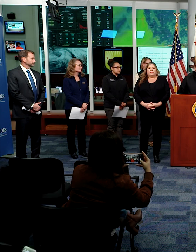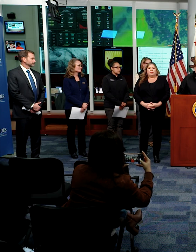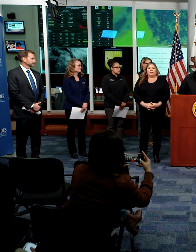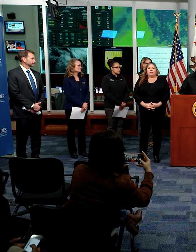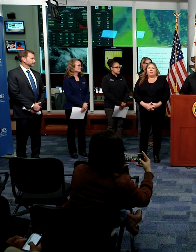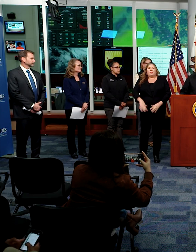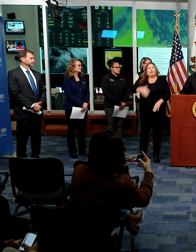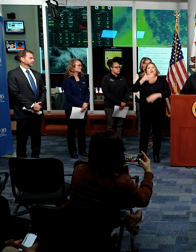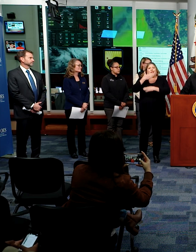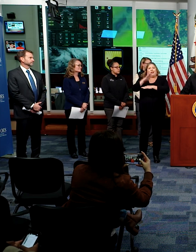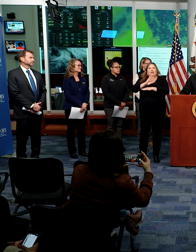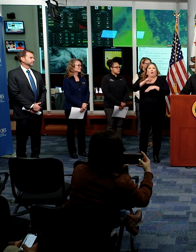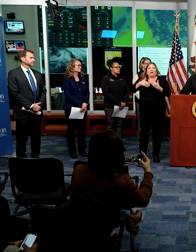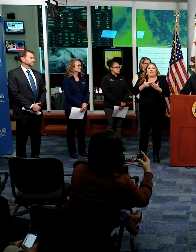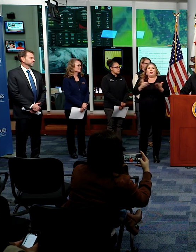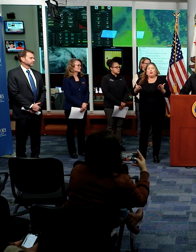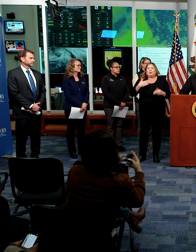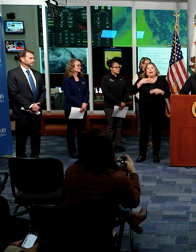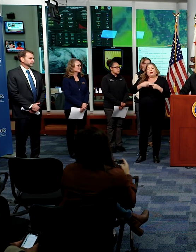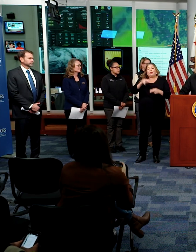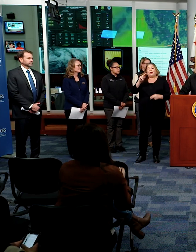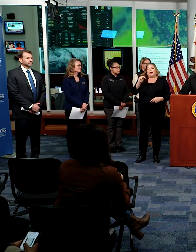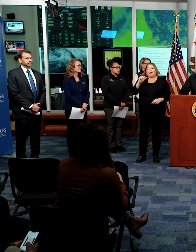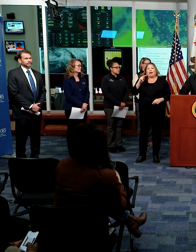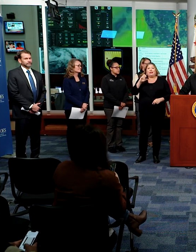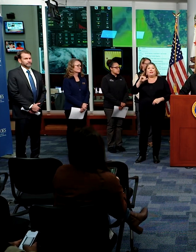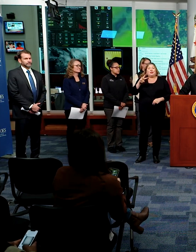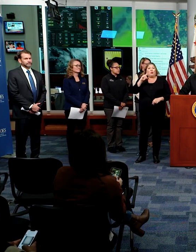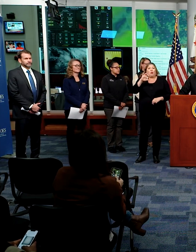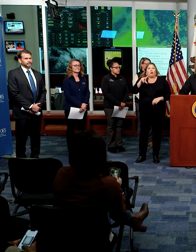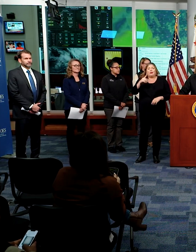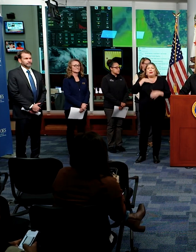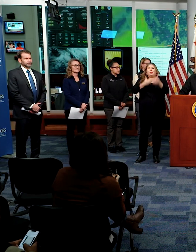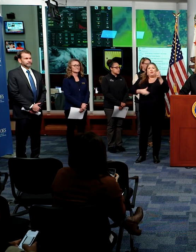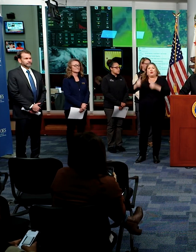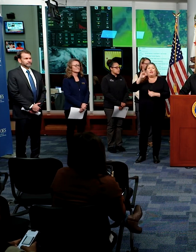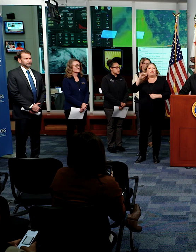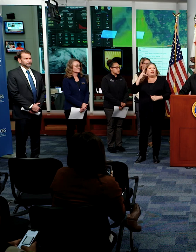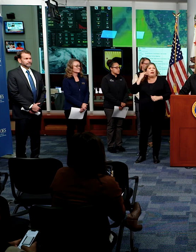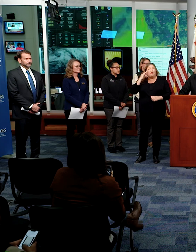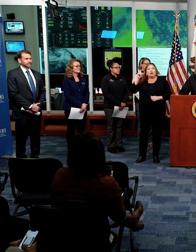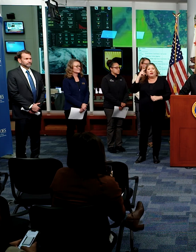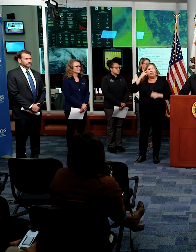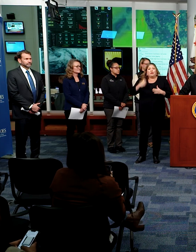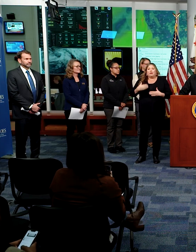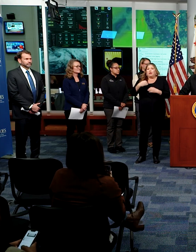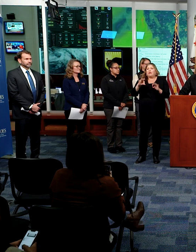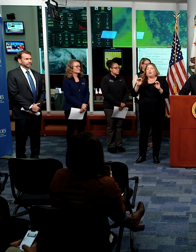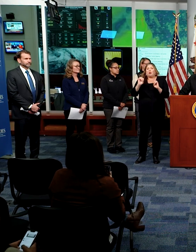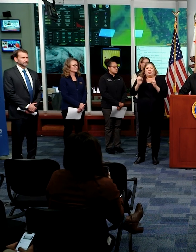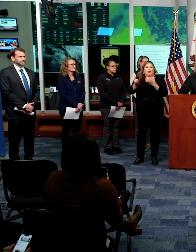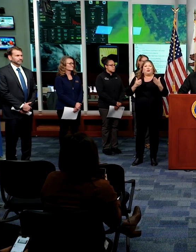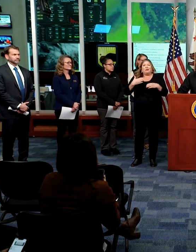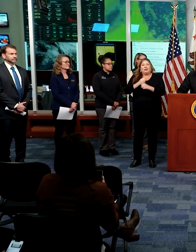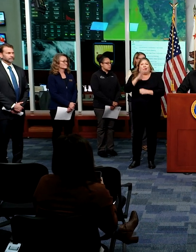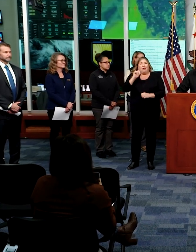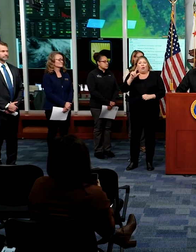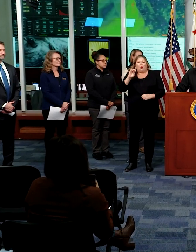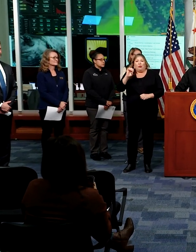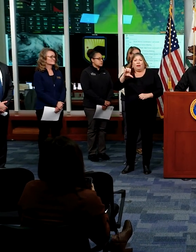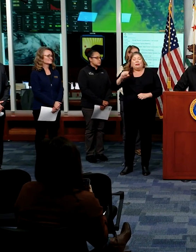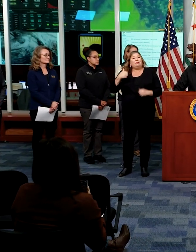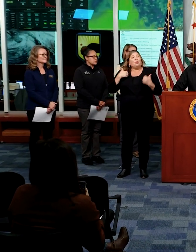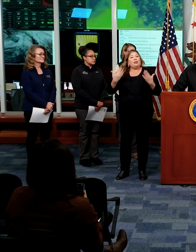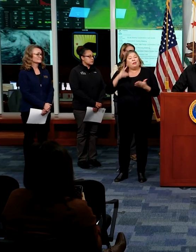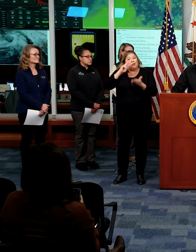Nancy afternoon, everyone. I'm Nancy Ward, the director of the California Governor's Office of Emergency Services, and we're here today to